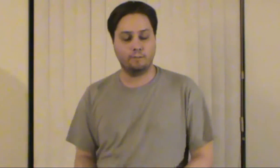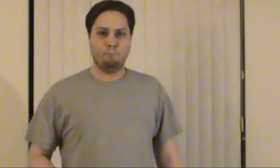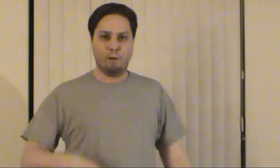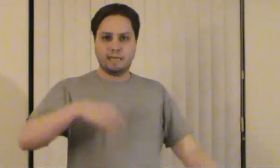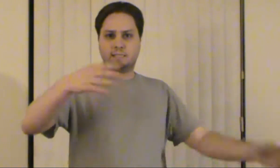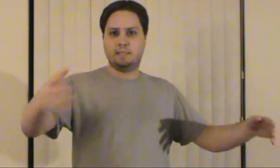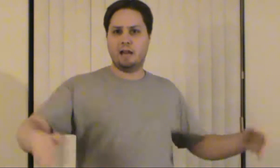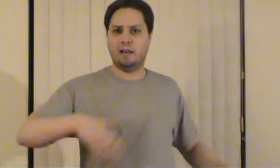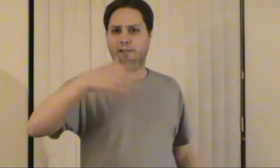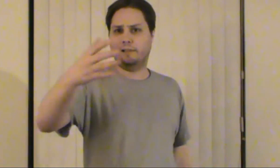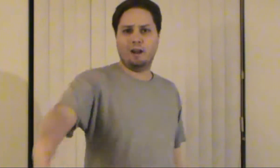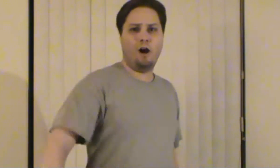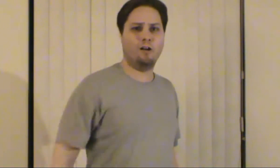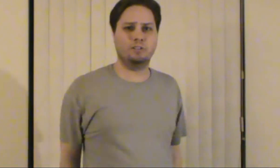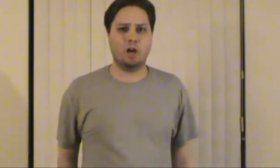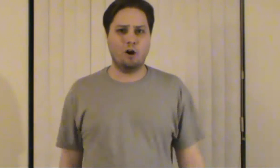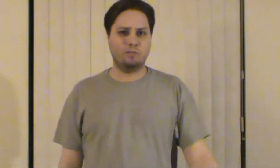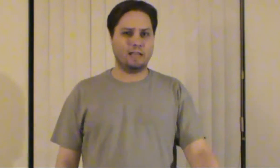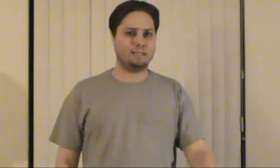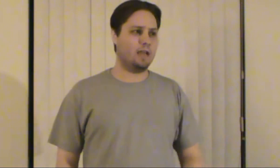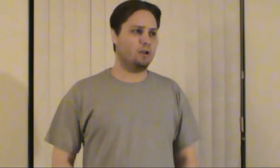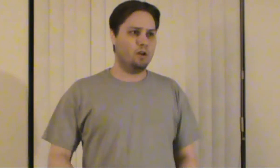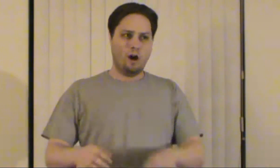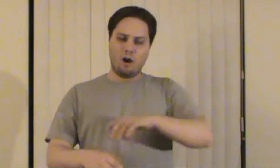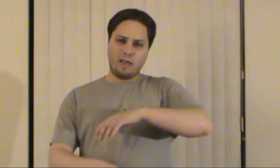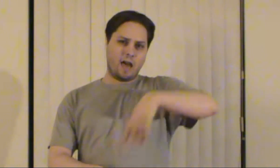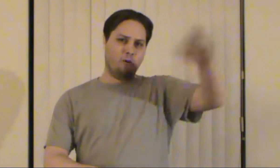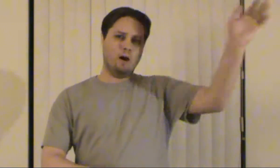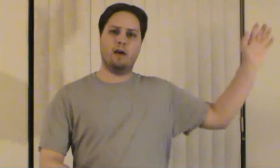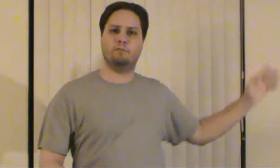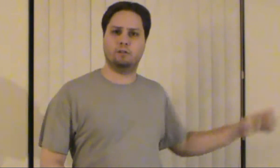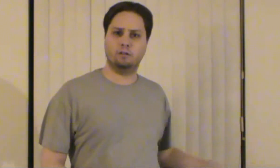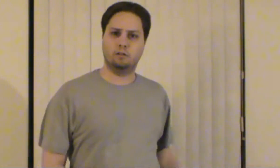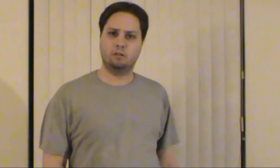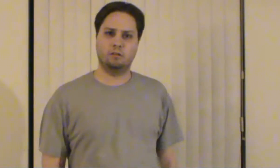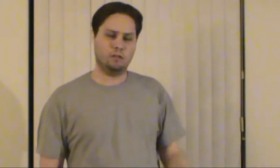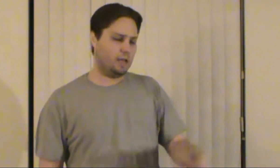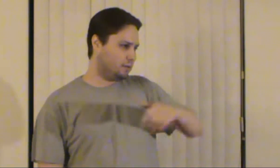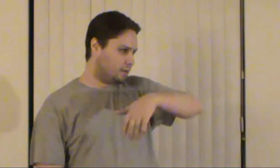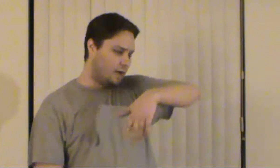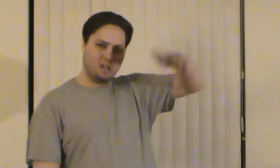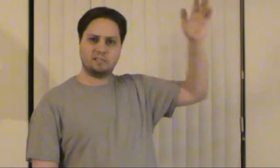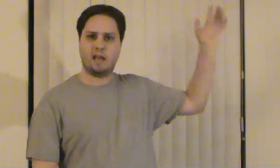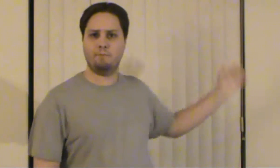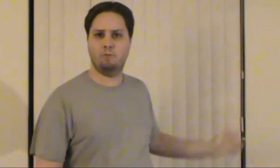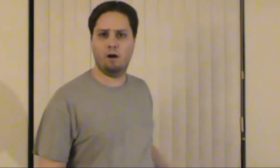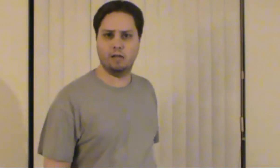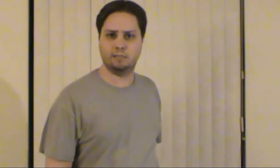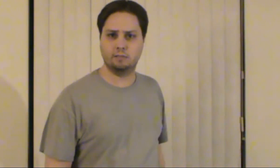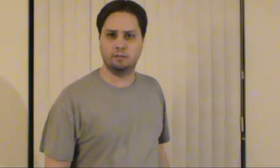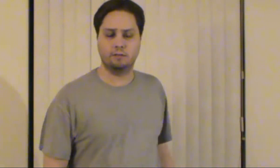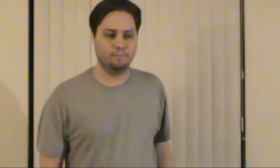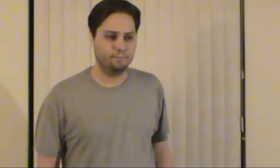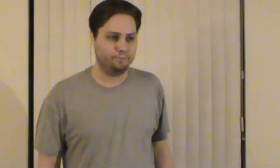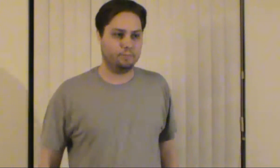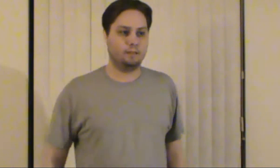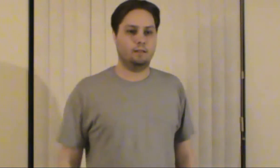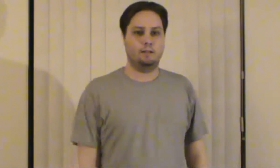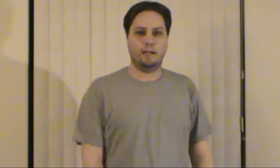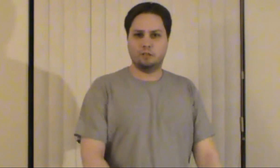but it's done in a light-hearted tone that's like oh yeah whatever take all the time you want like